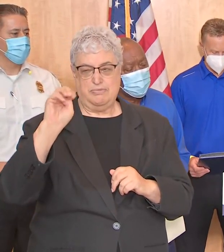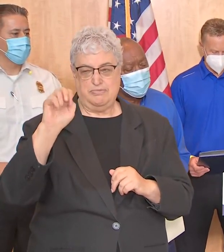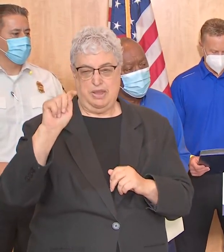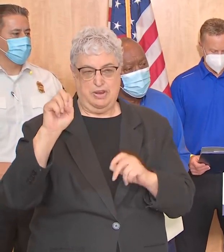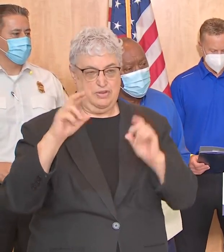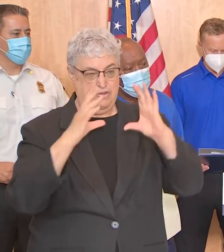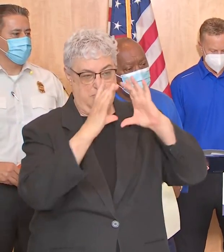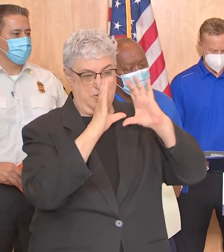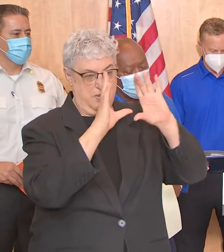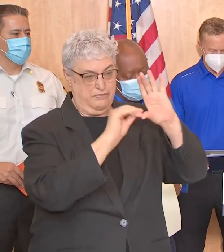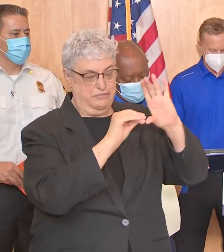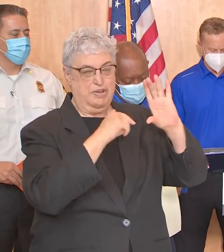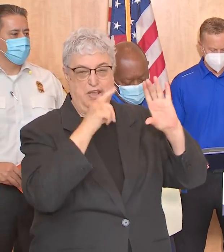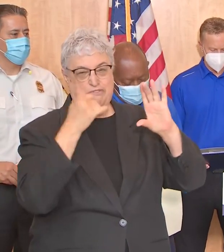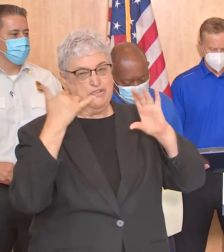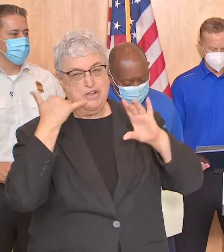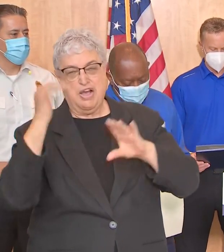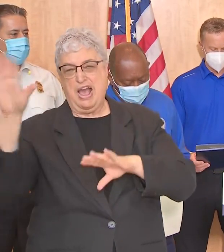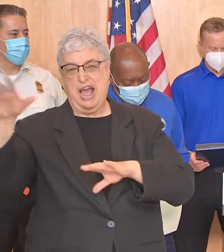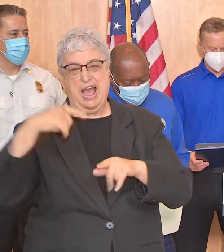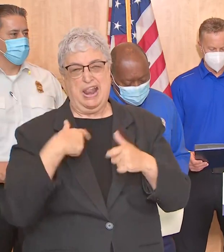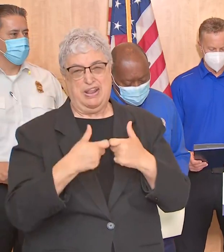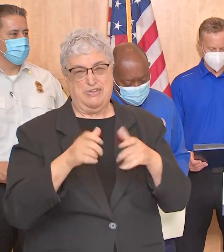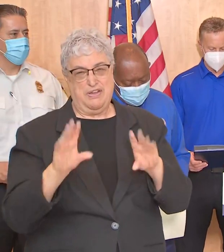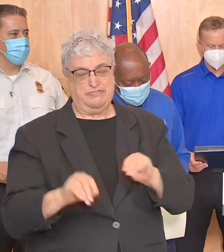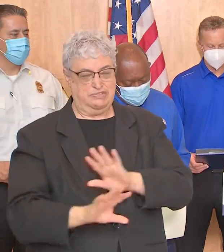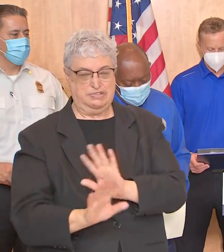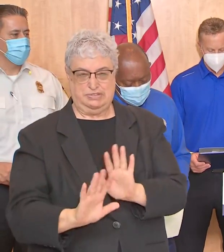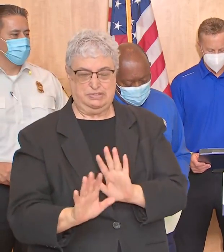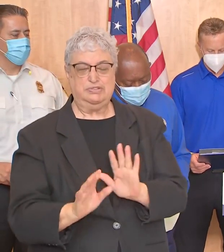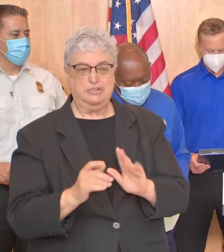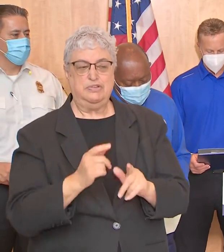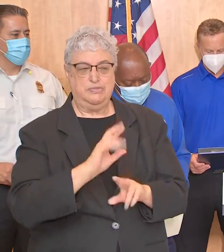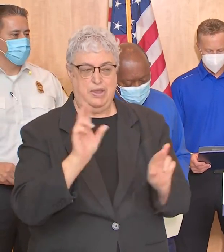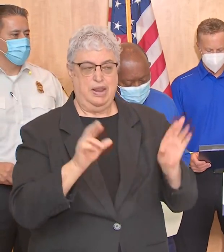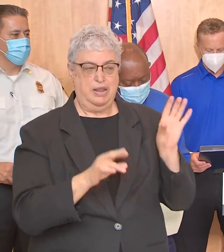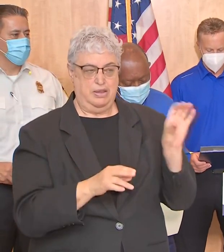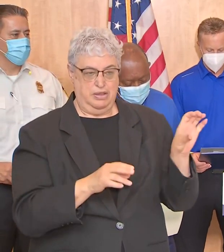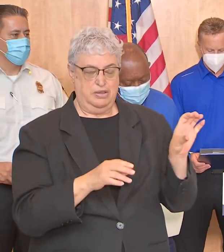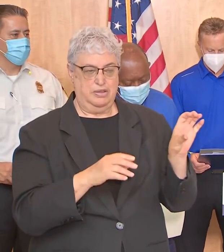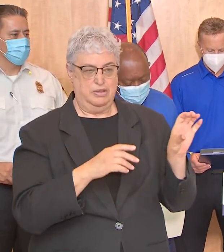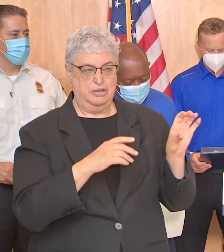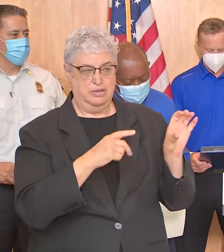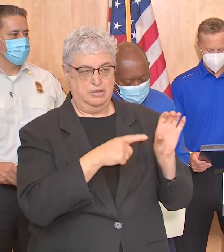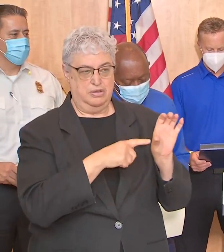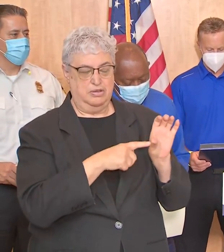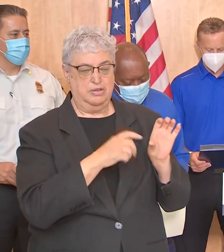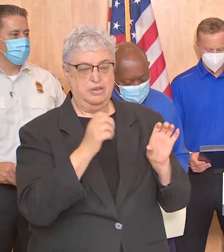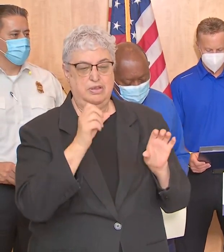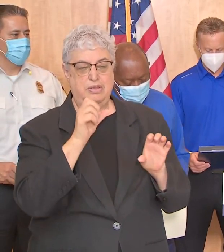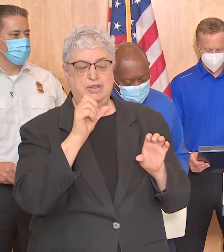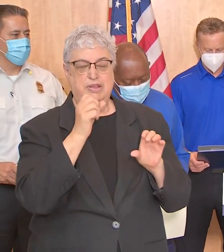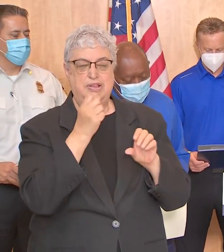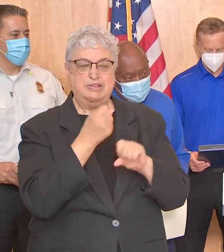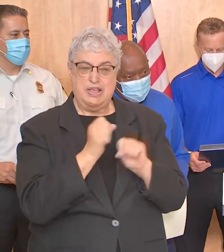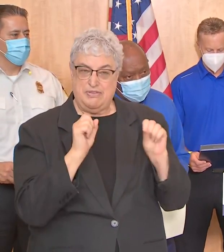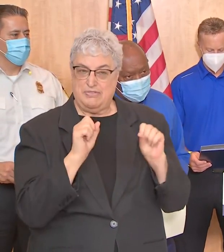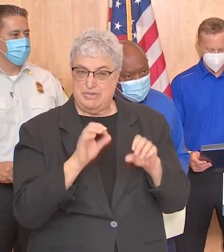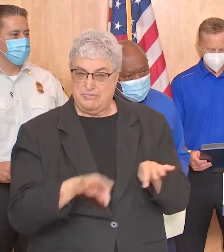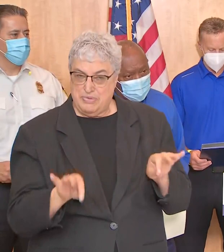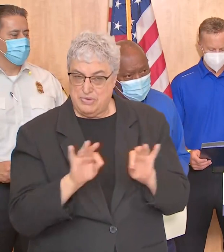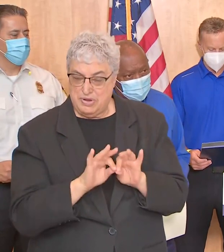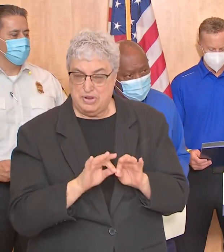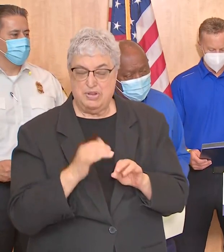power is out so you do not need to call us for power outages however if you have a safety concern please call